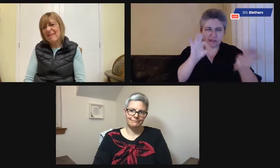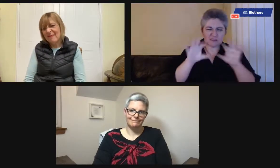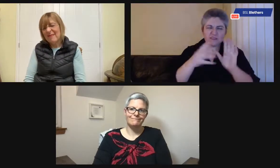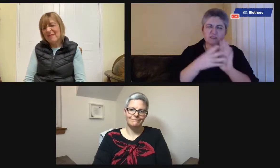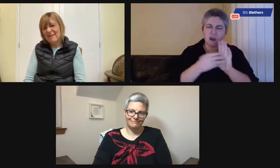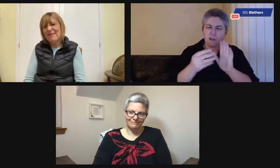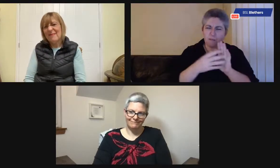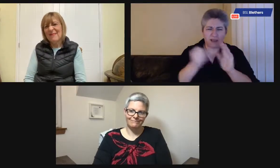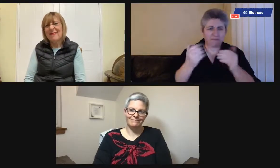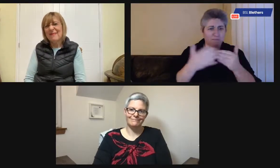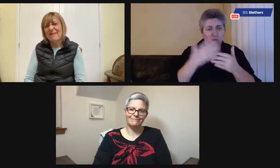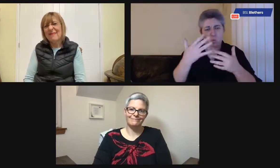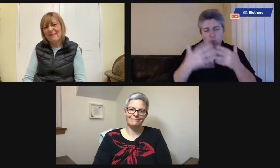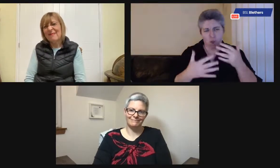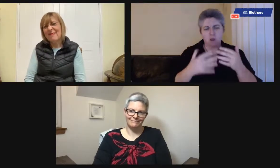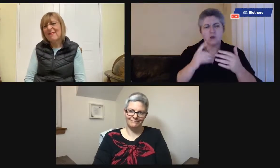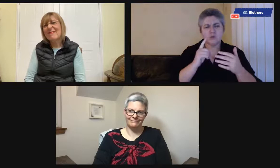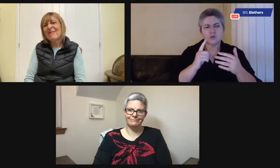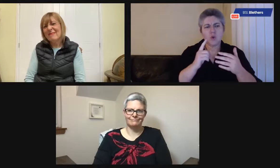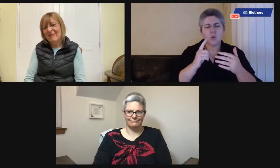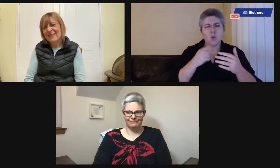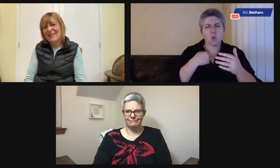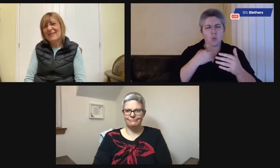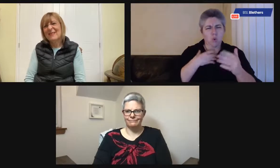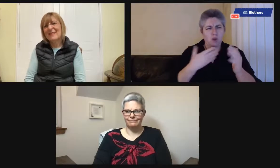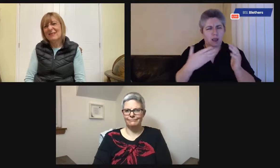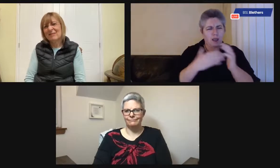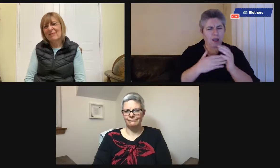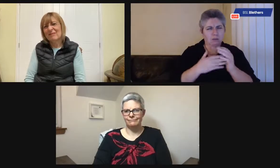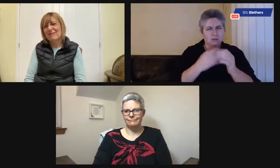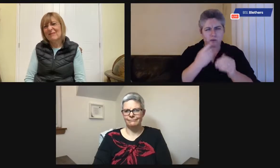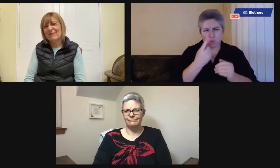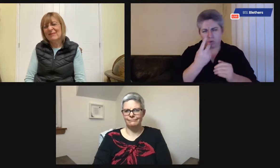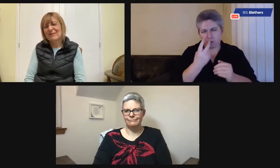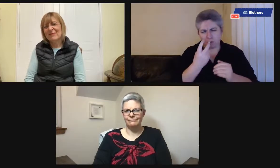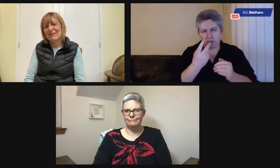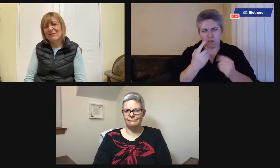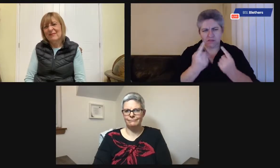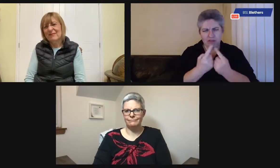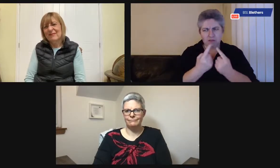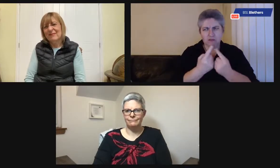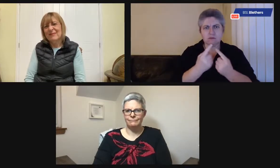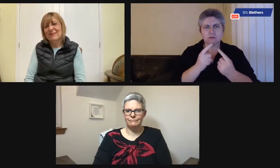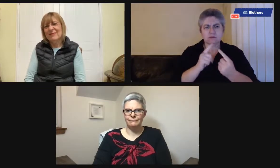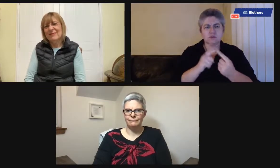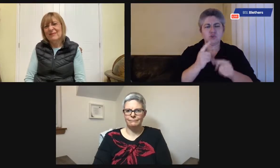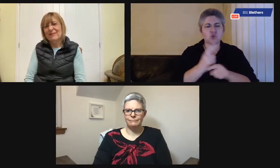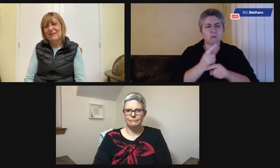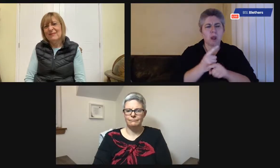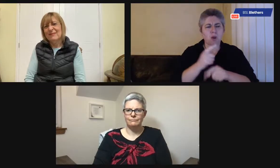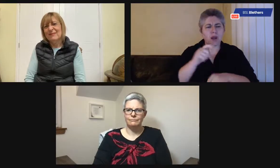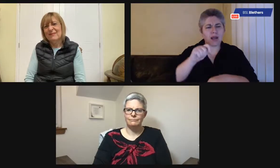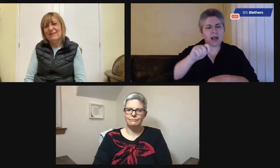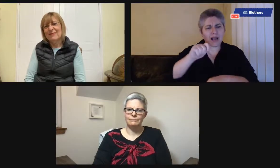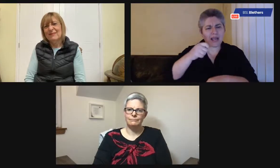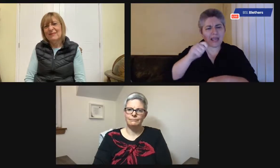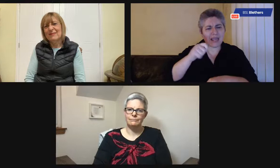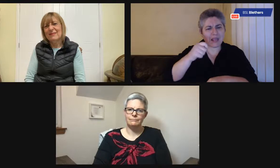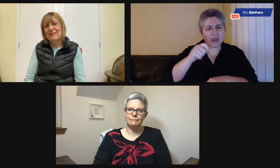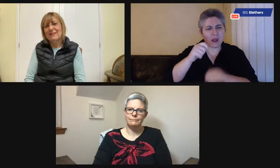Okay, I think we've covered quite a lot of things there. I just want to add a couple of things